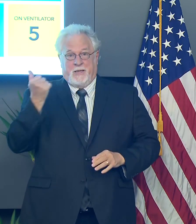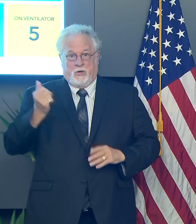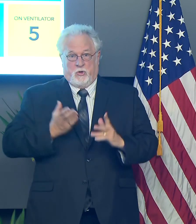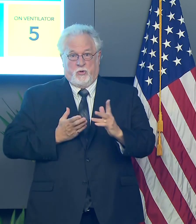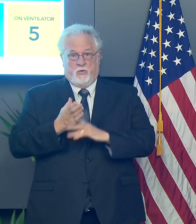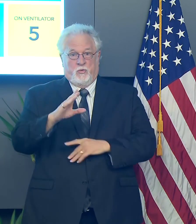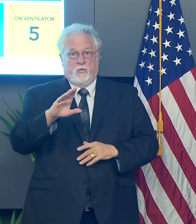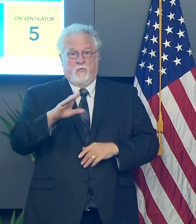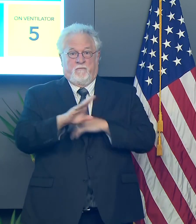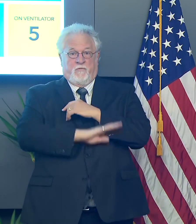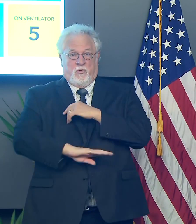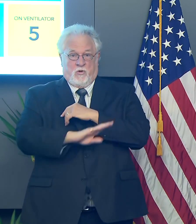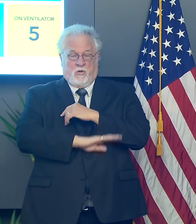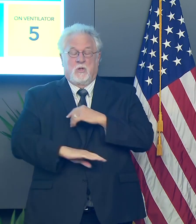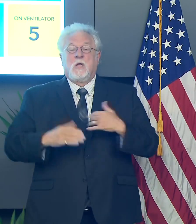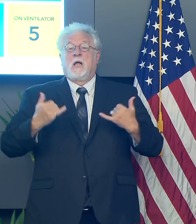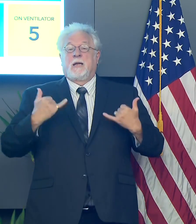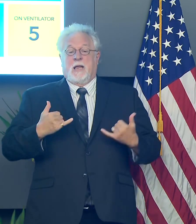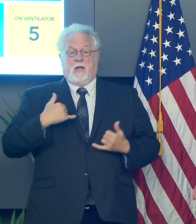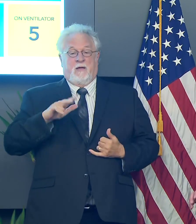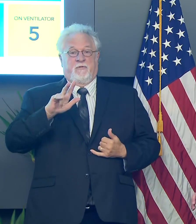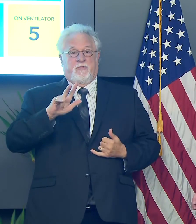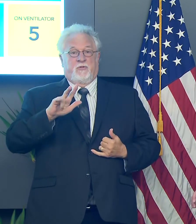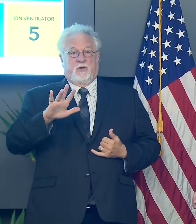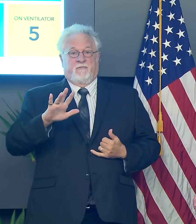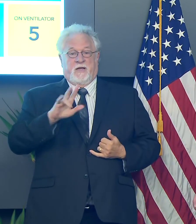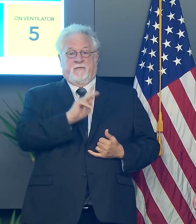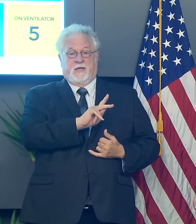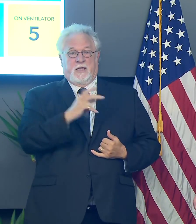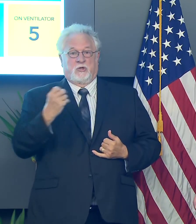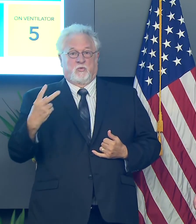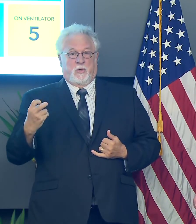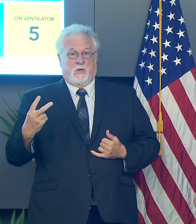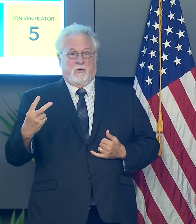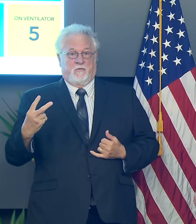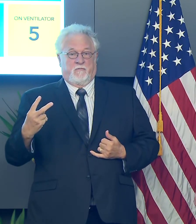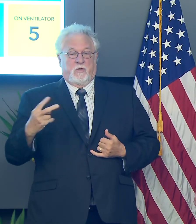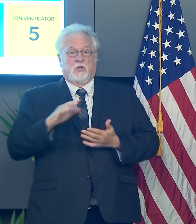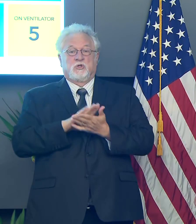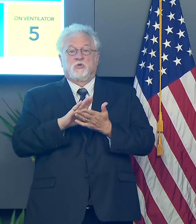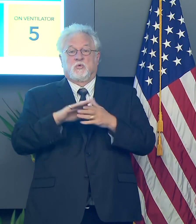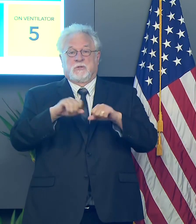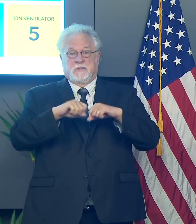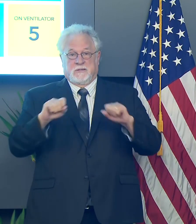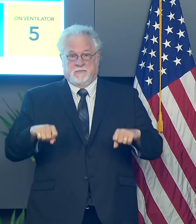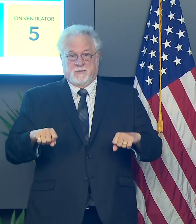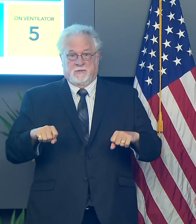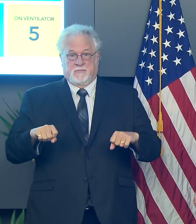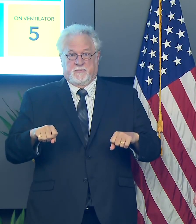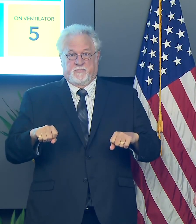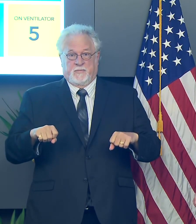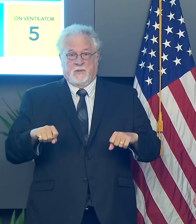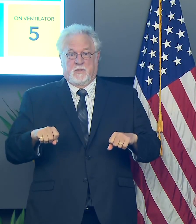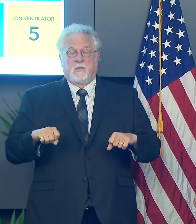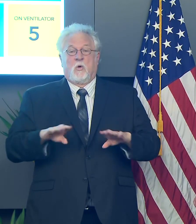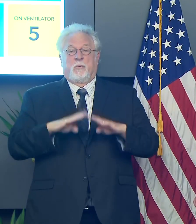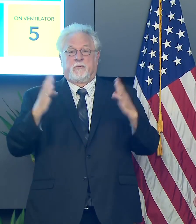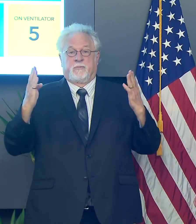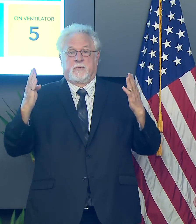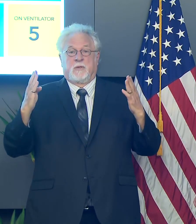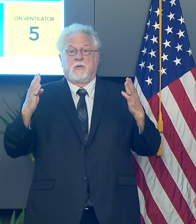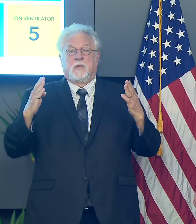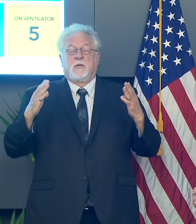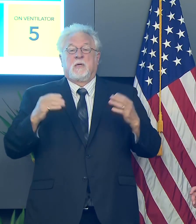Right now we have 35 K through 12, um, school systems that, that are open, uh,